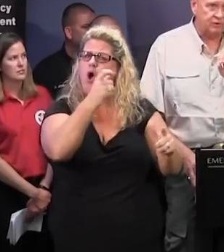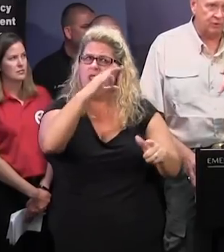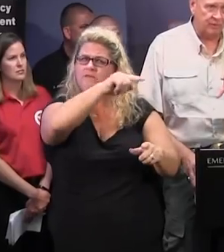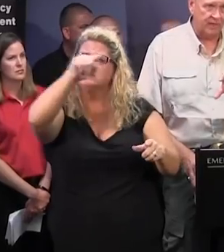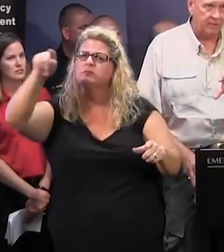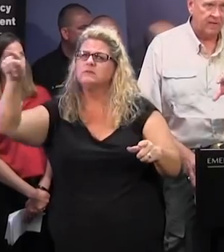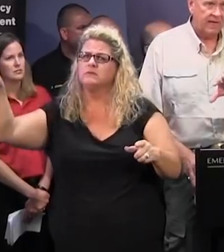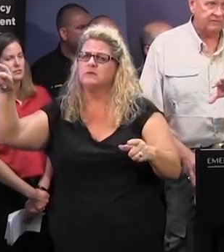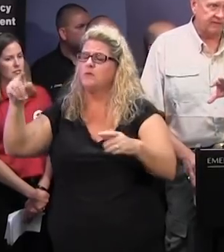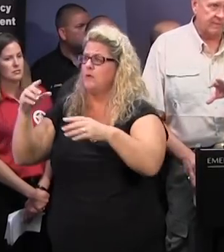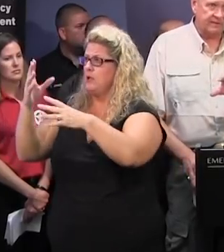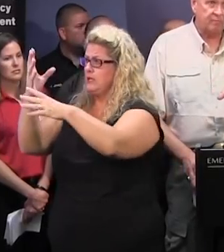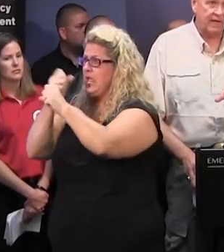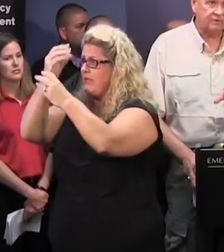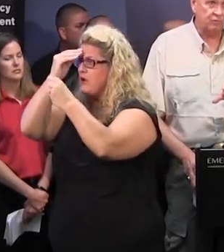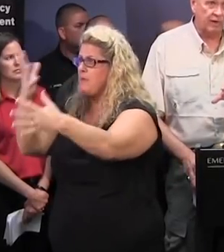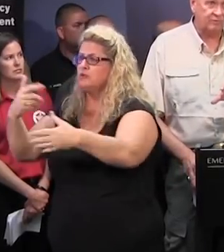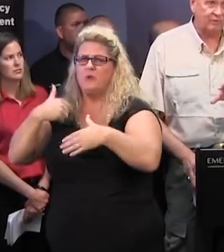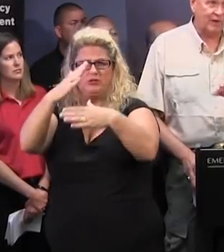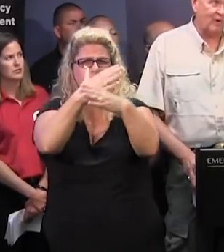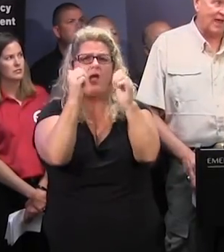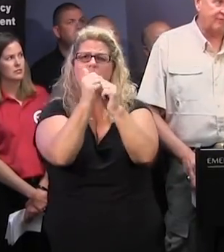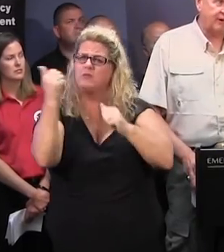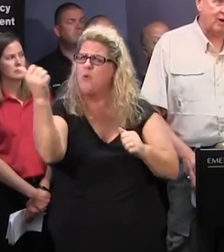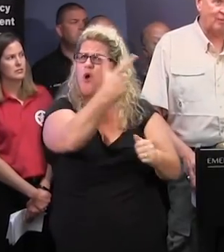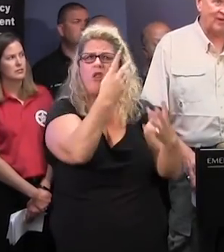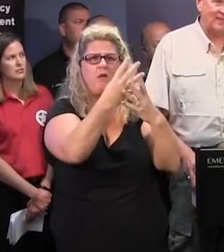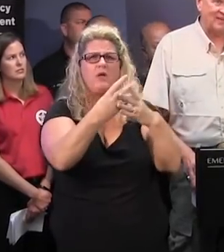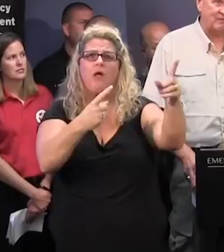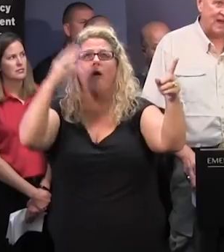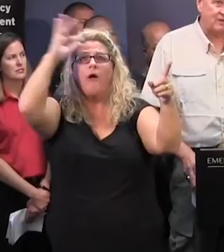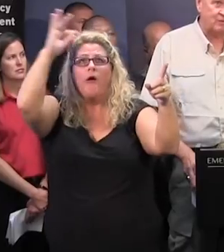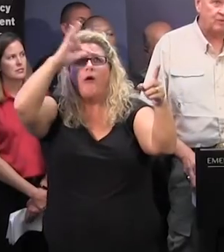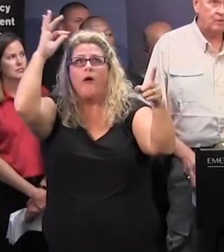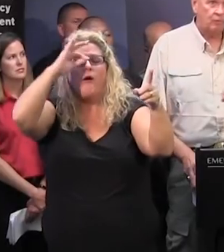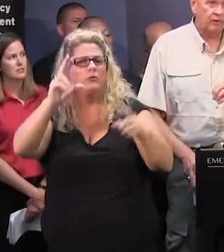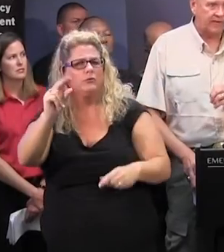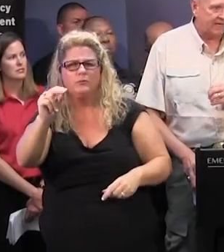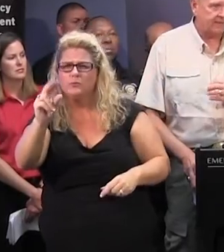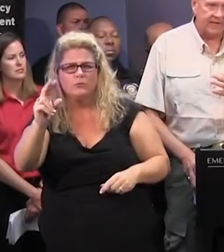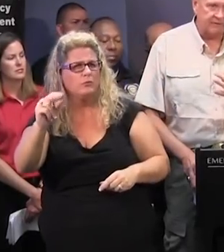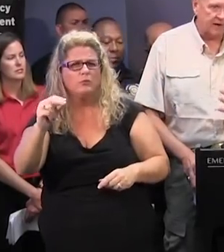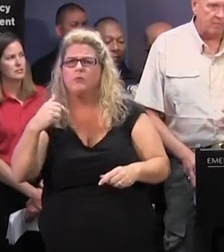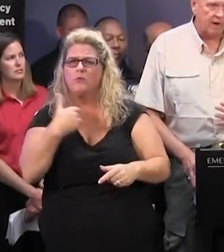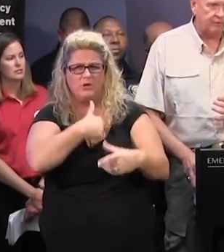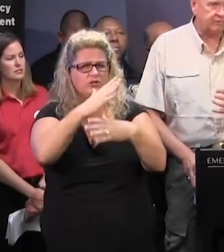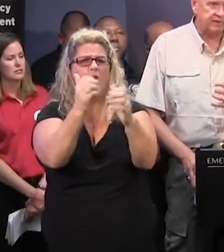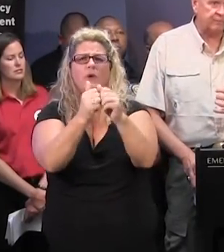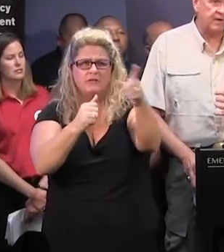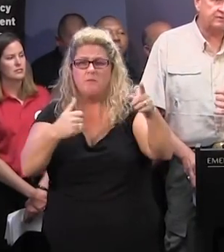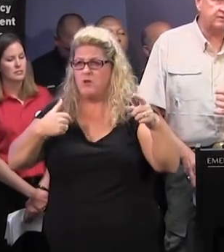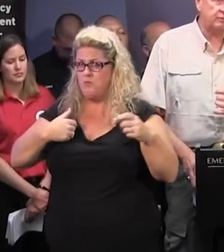information to them as they make their plans as well. So they aren't out there operating in a vacuum. Any of our